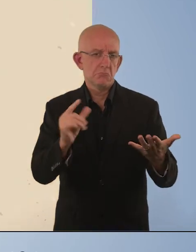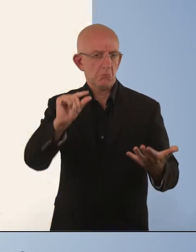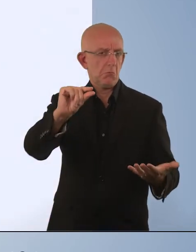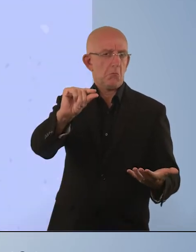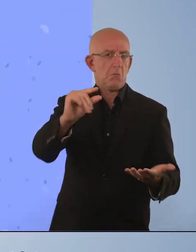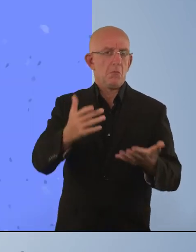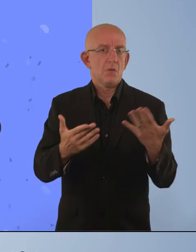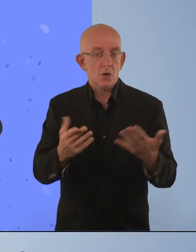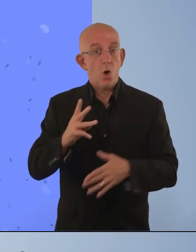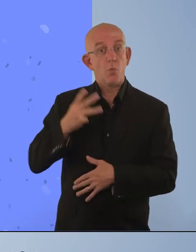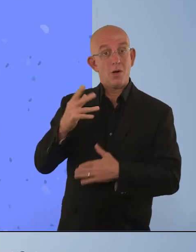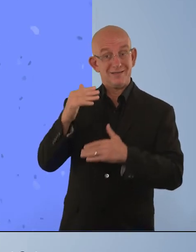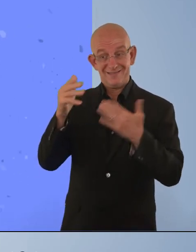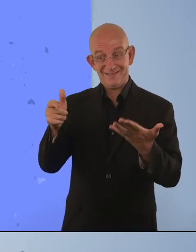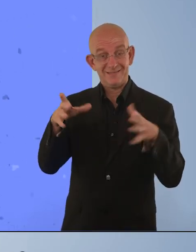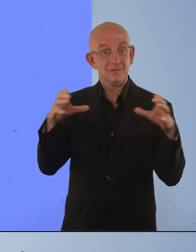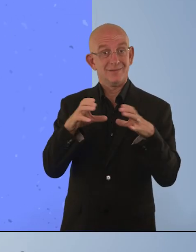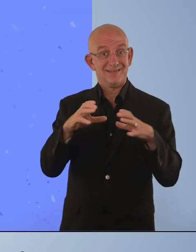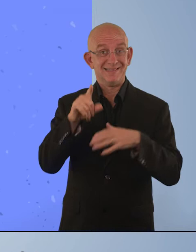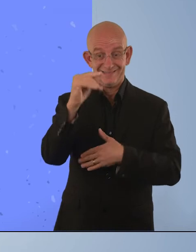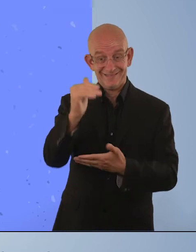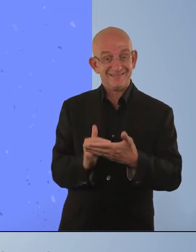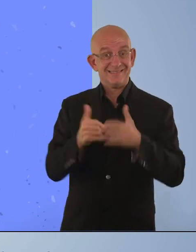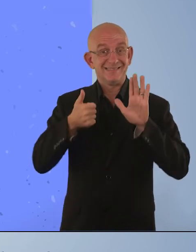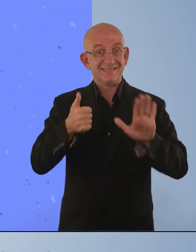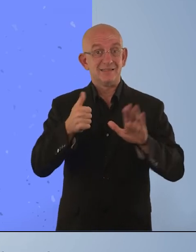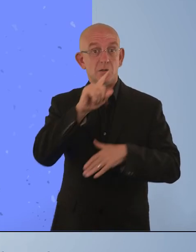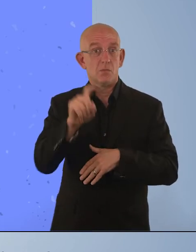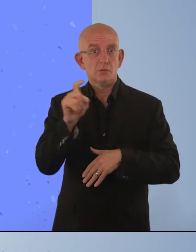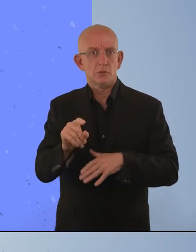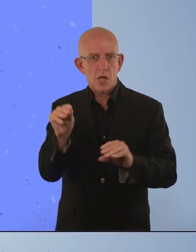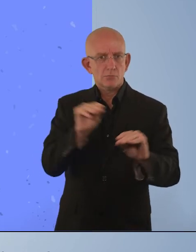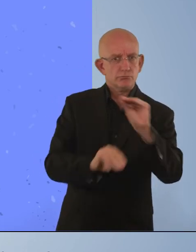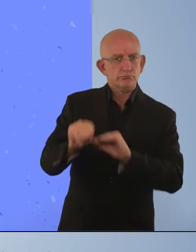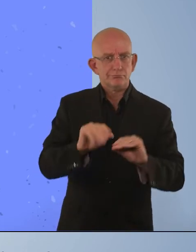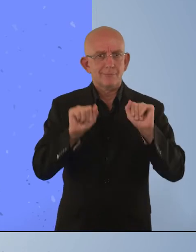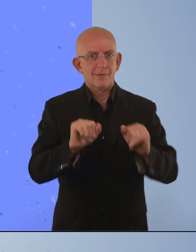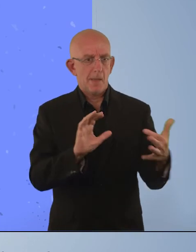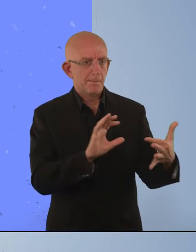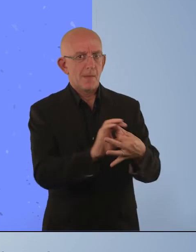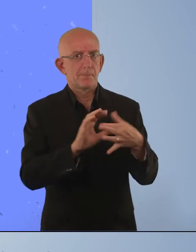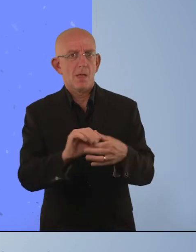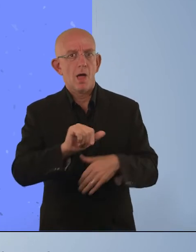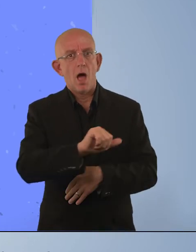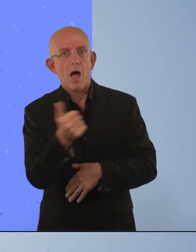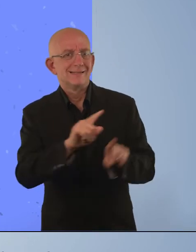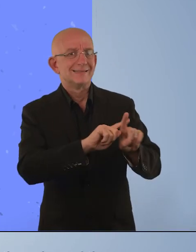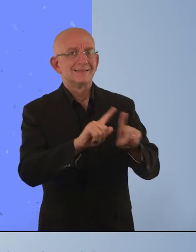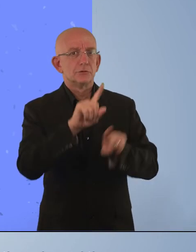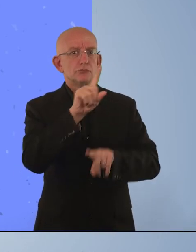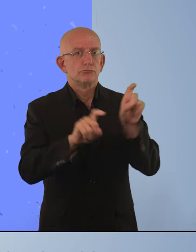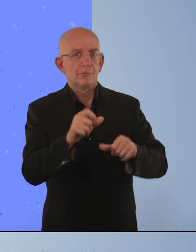The Washington Group short set is limited to only six questions because it was developed to be used in conjunction with other surveys and